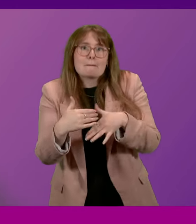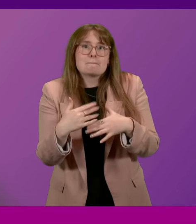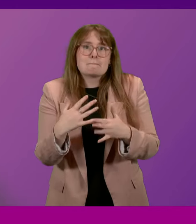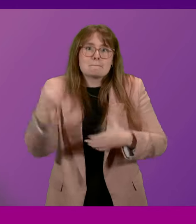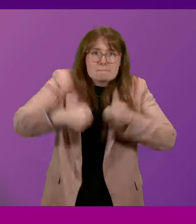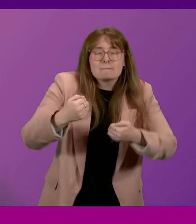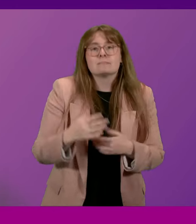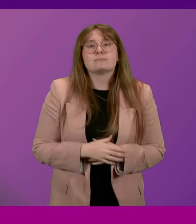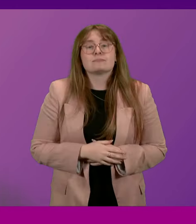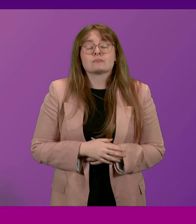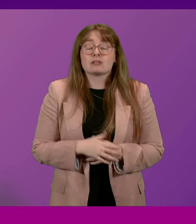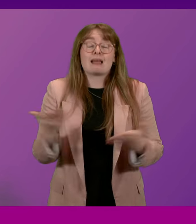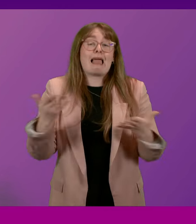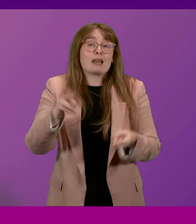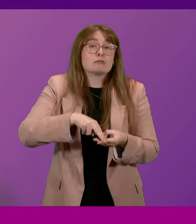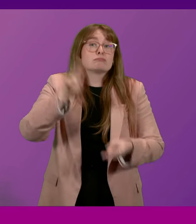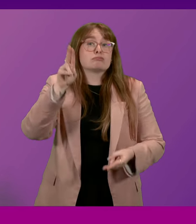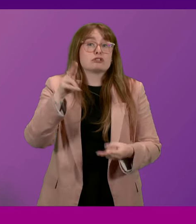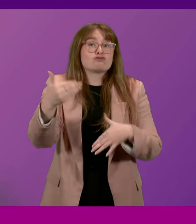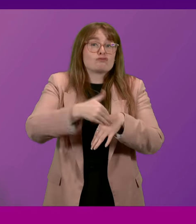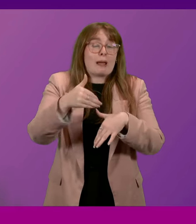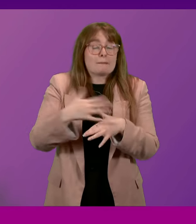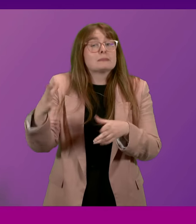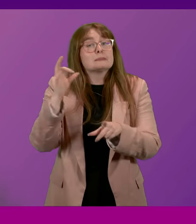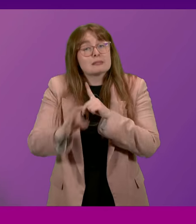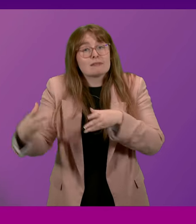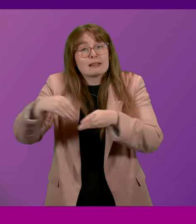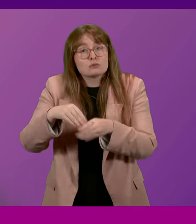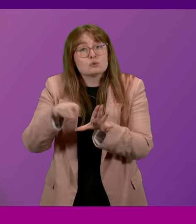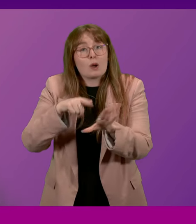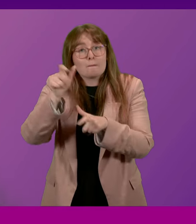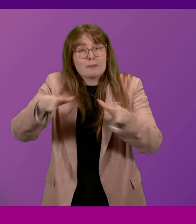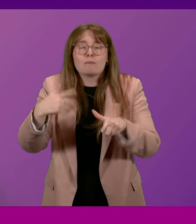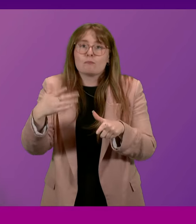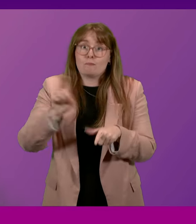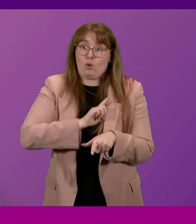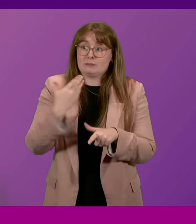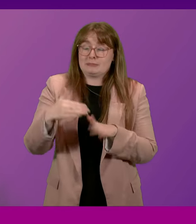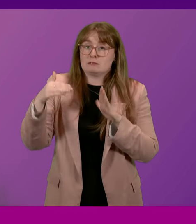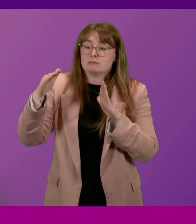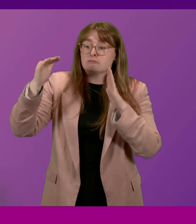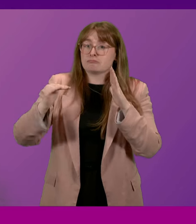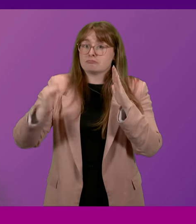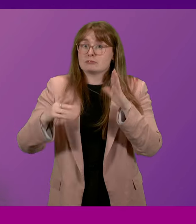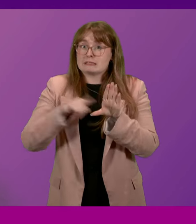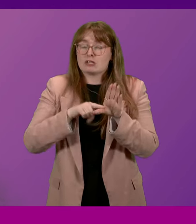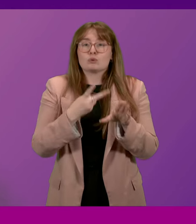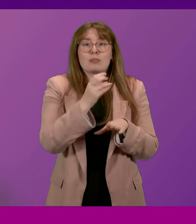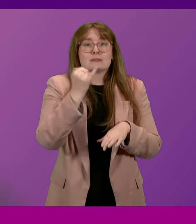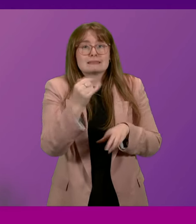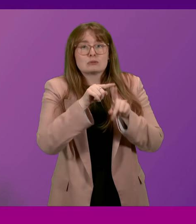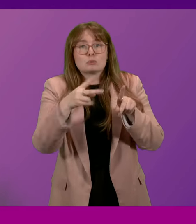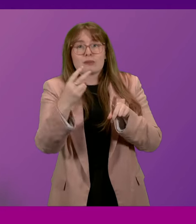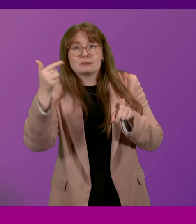Government is concerned at any increase in violent behaviour involving young people, particularly after so many years of decline. Since 2006-07, we've seen a